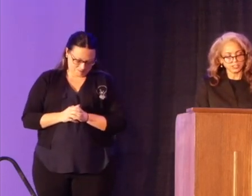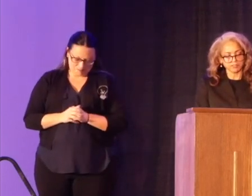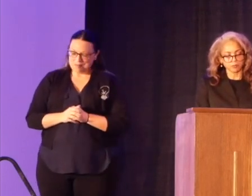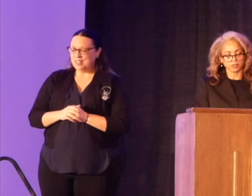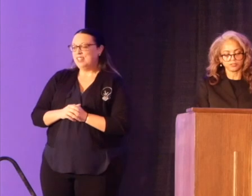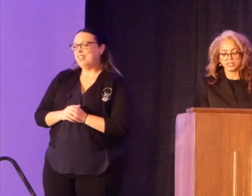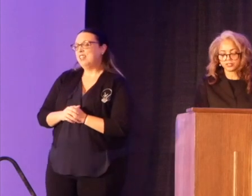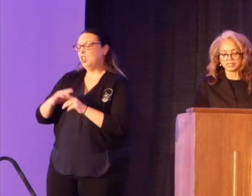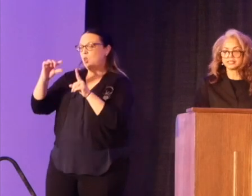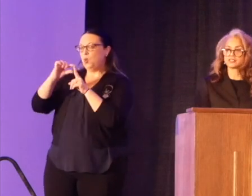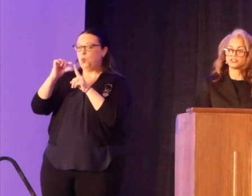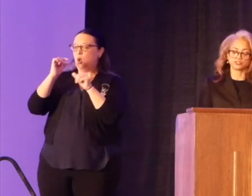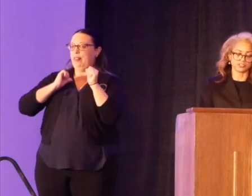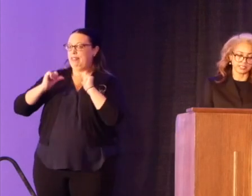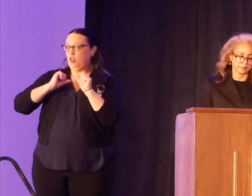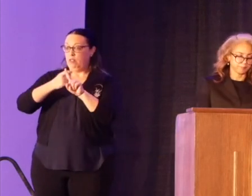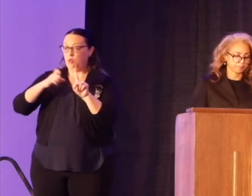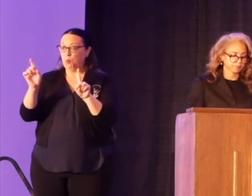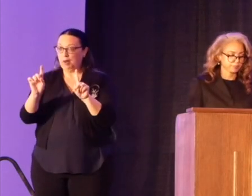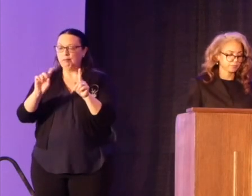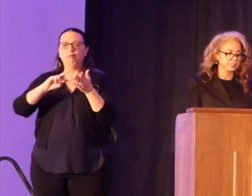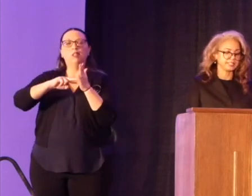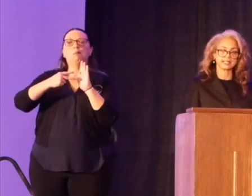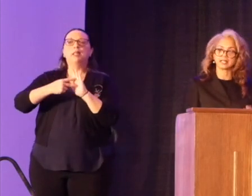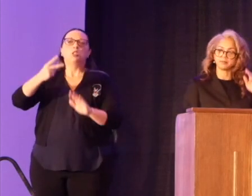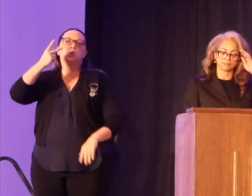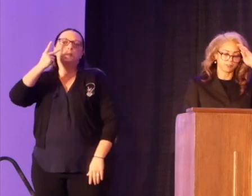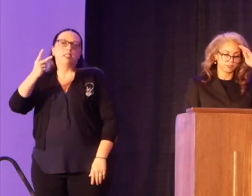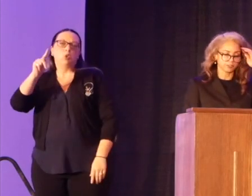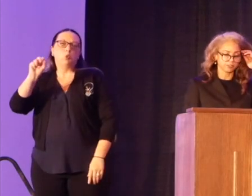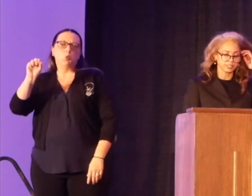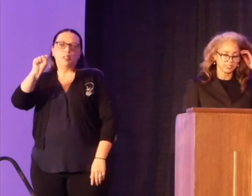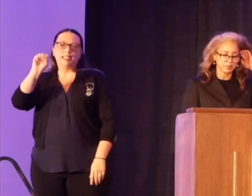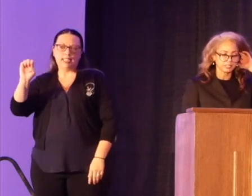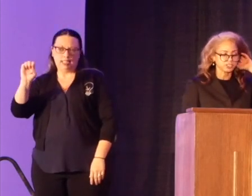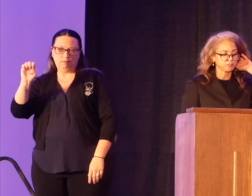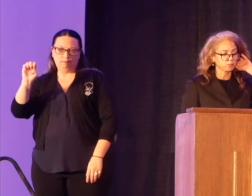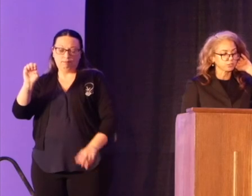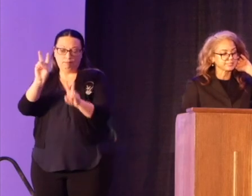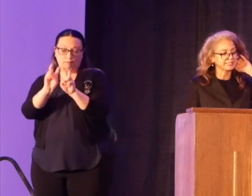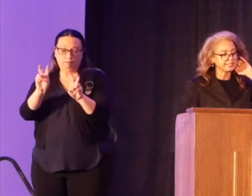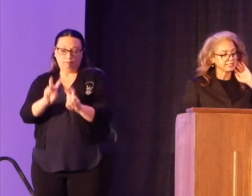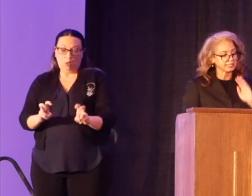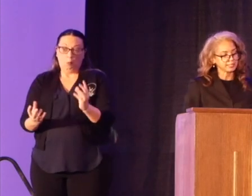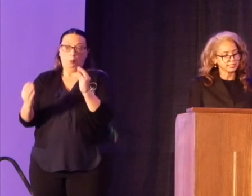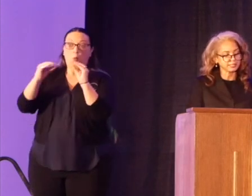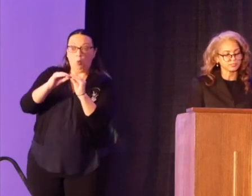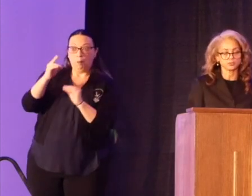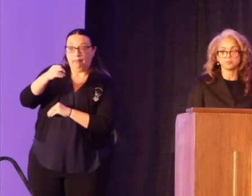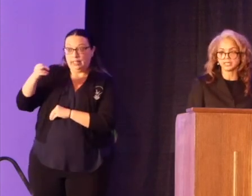etymology of the word theater is to see. If we dig a bit further, the etymology of the word see,